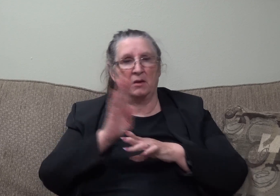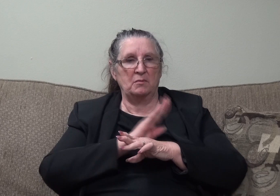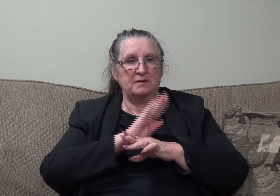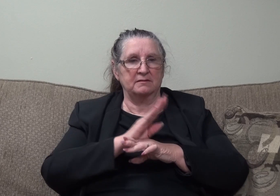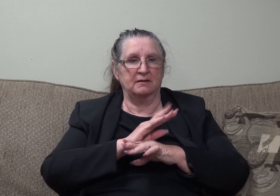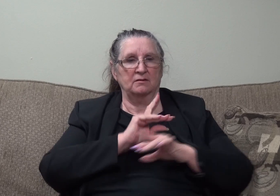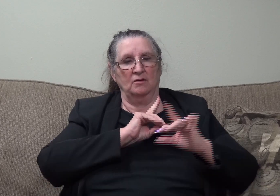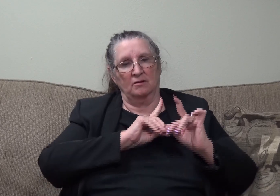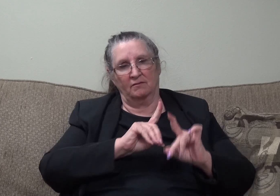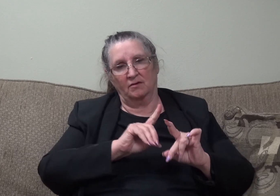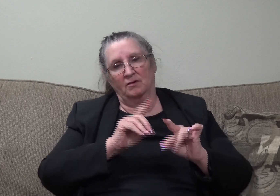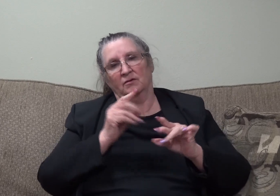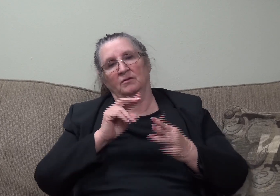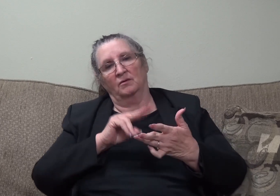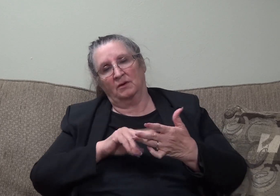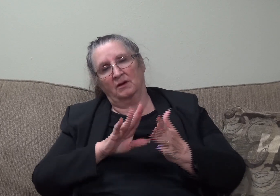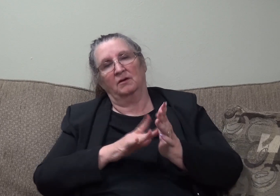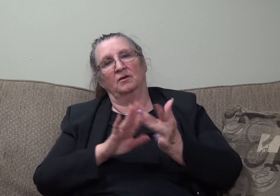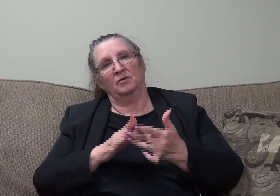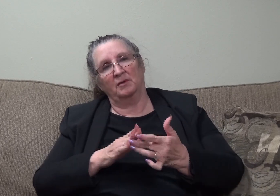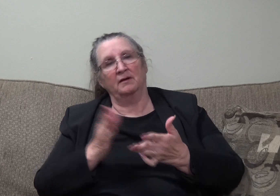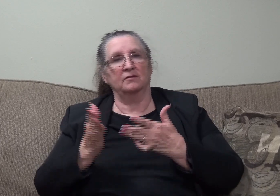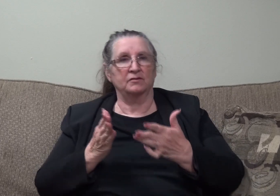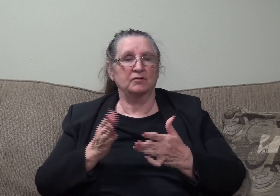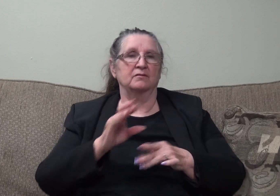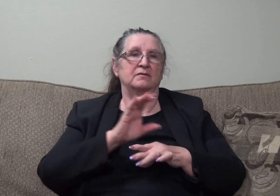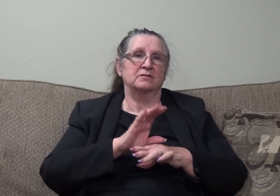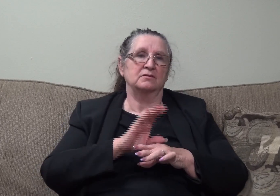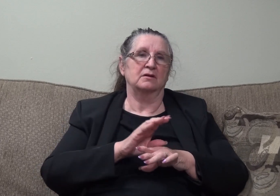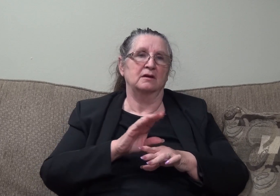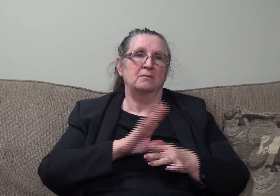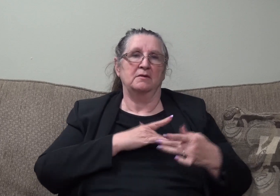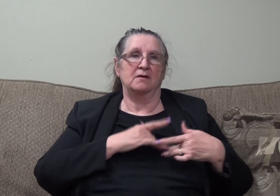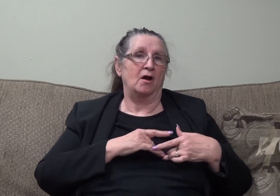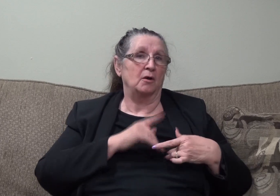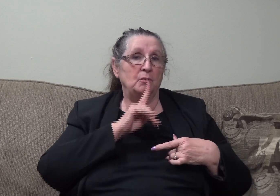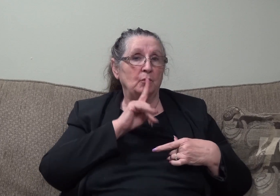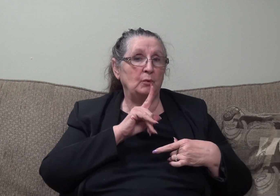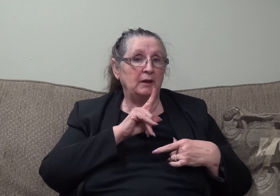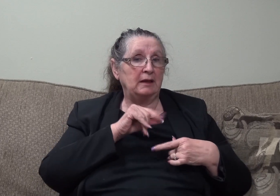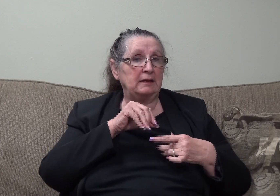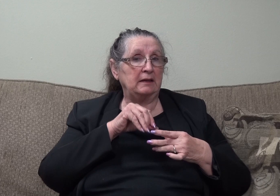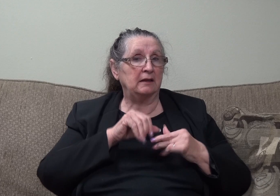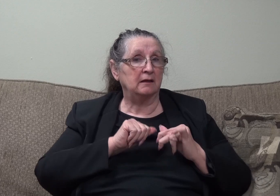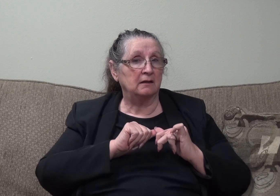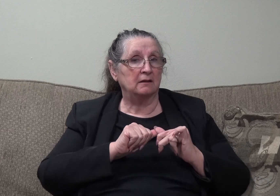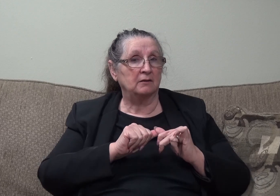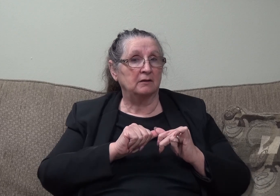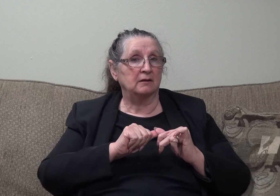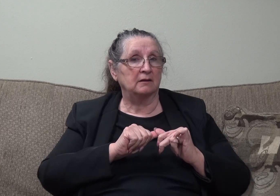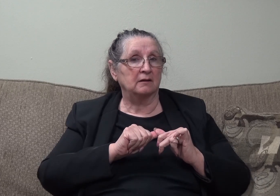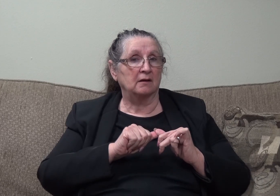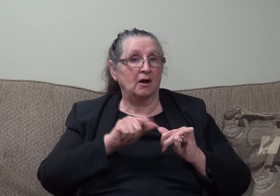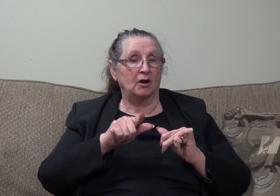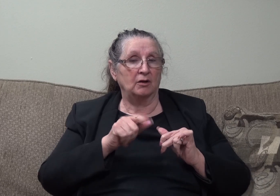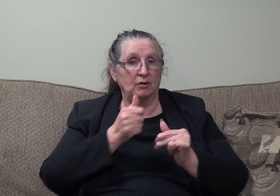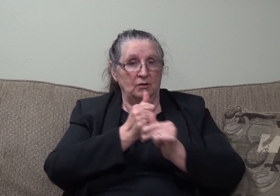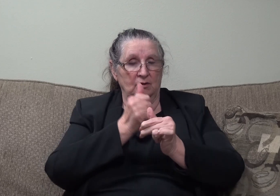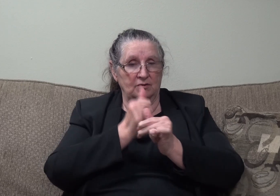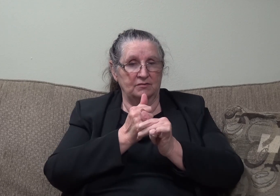reading your Bible, serving in the church. But is your heart really there? Are you so committed with that love and that